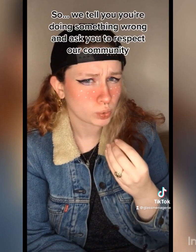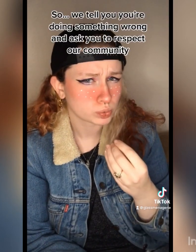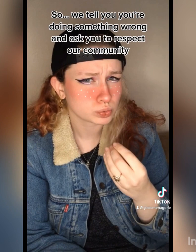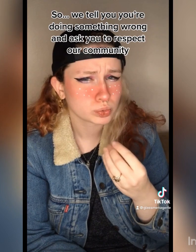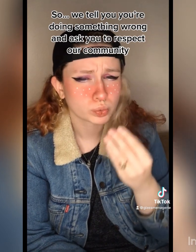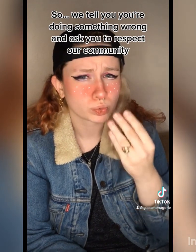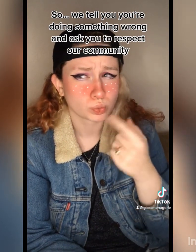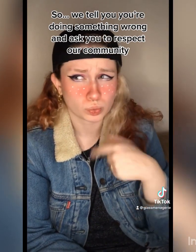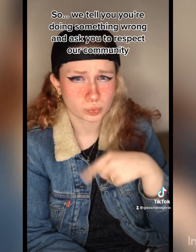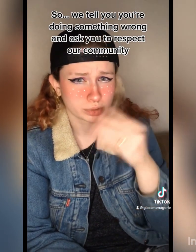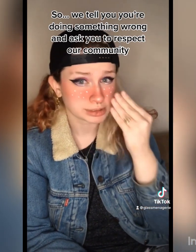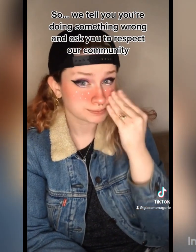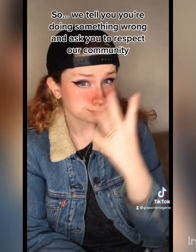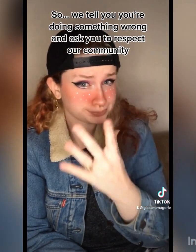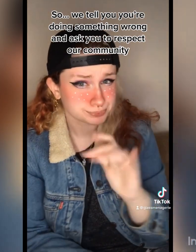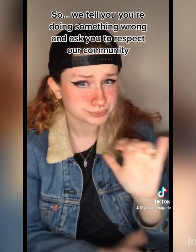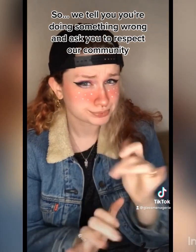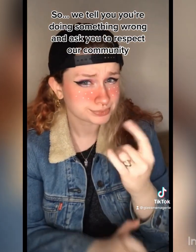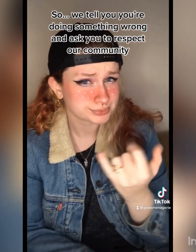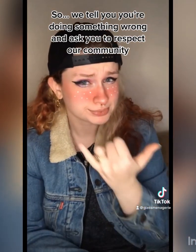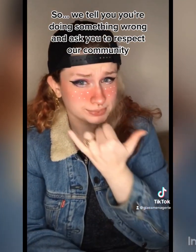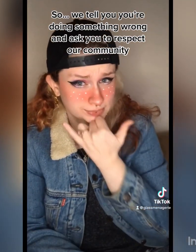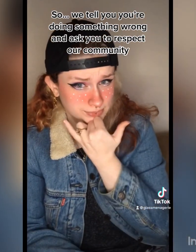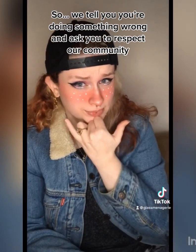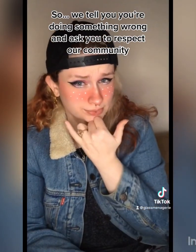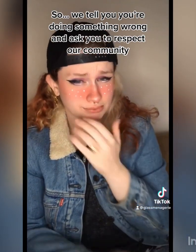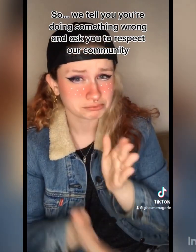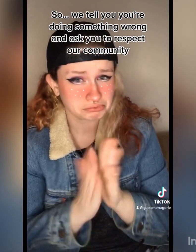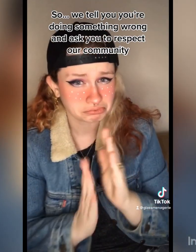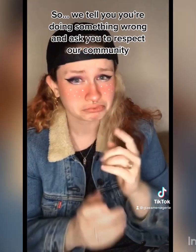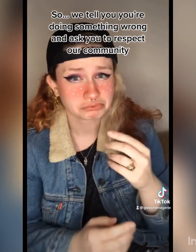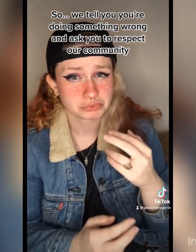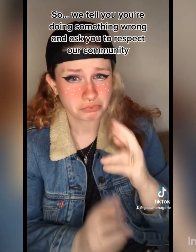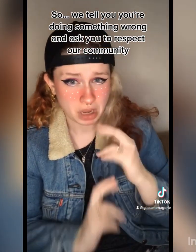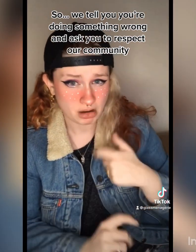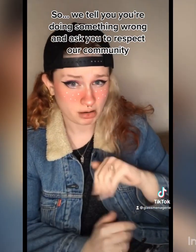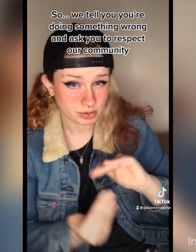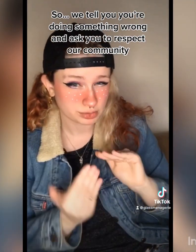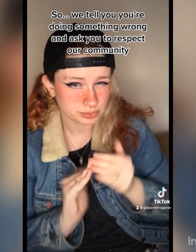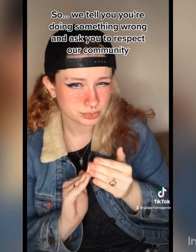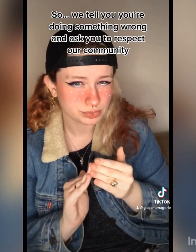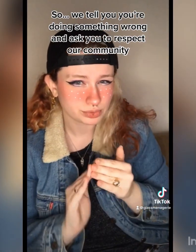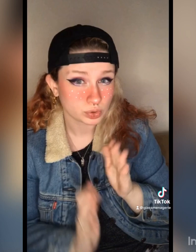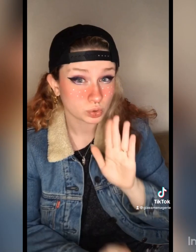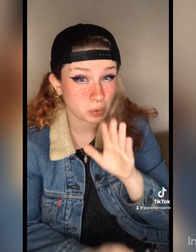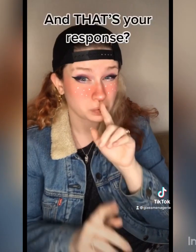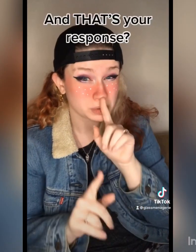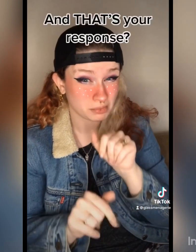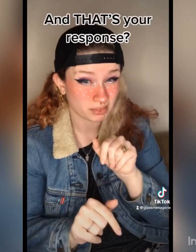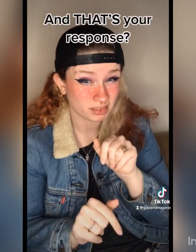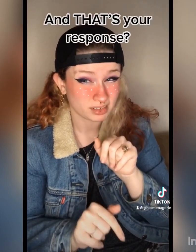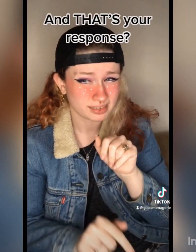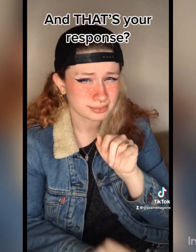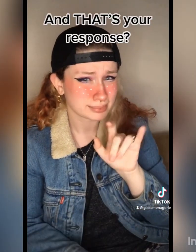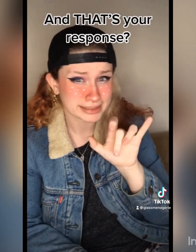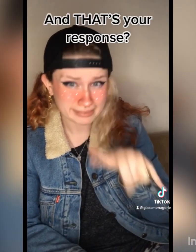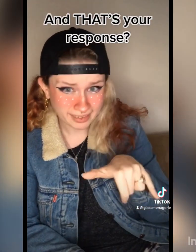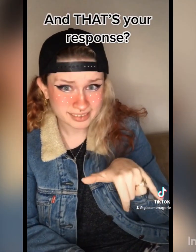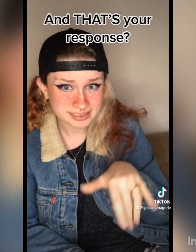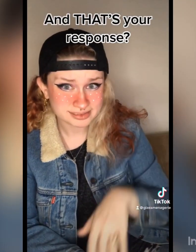So, we tell you you're doing something wrong and ask you to respect our community, and that's your response?